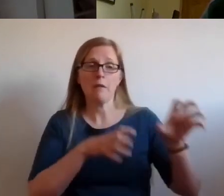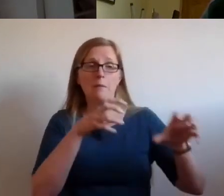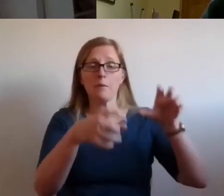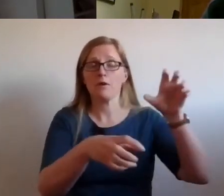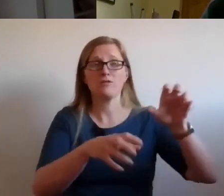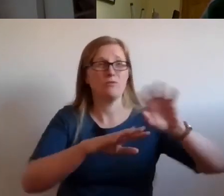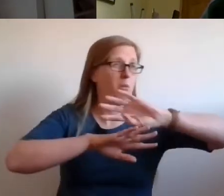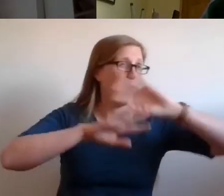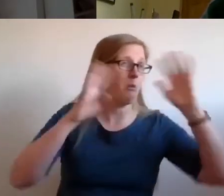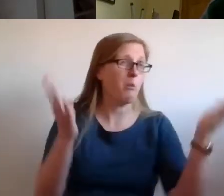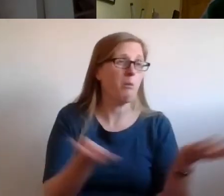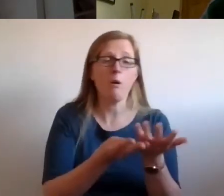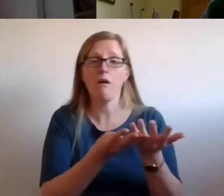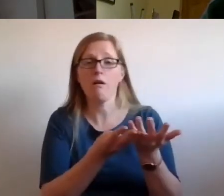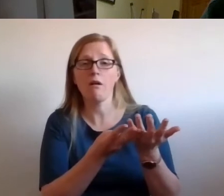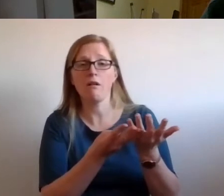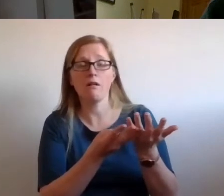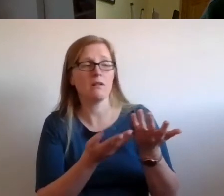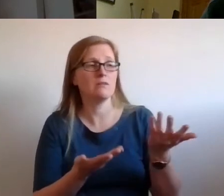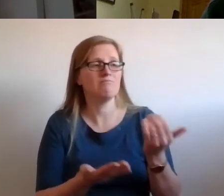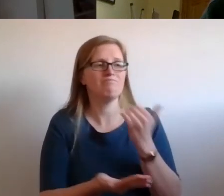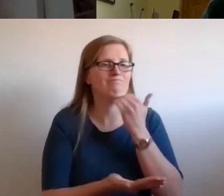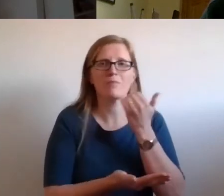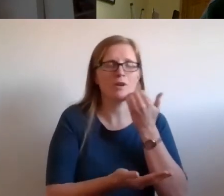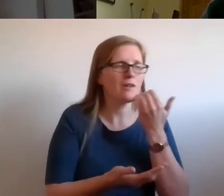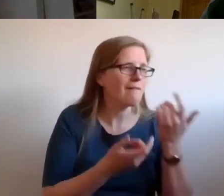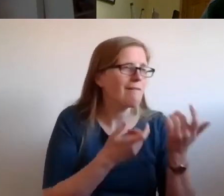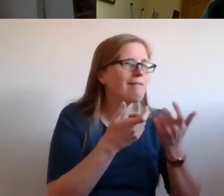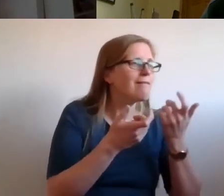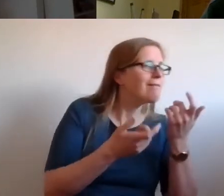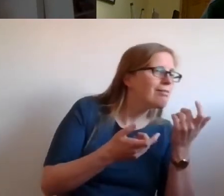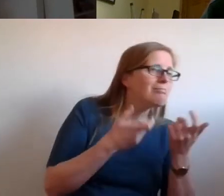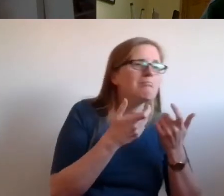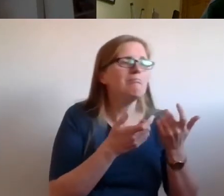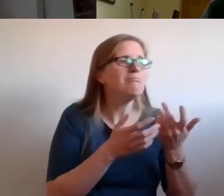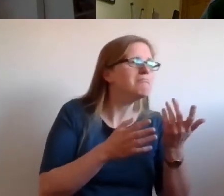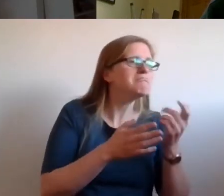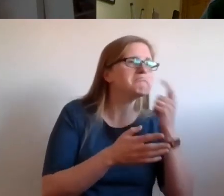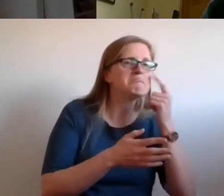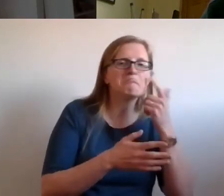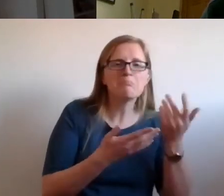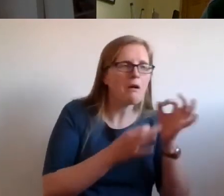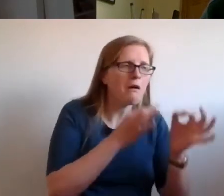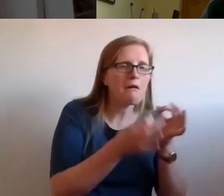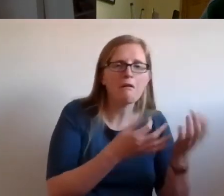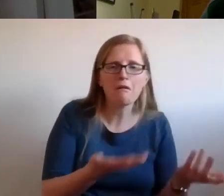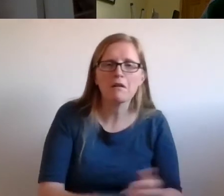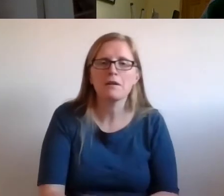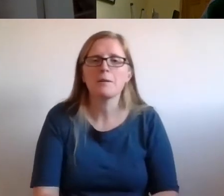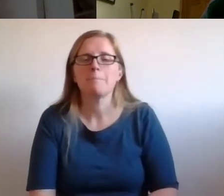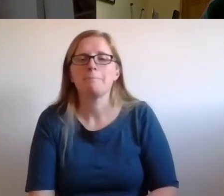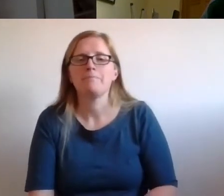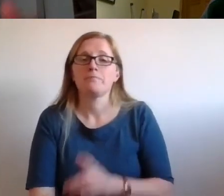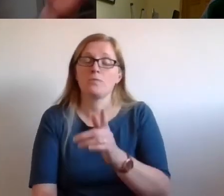There's a lot more experience of what it has meant in being applied in developing countries. But so when we carried out our public